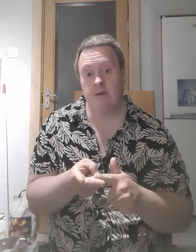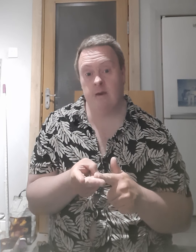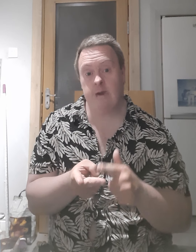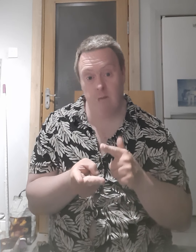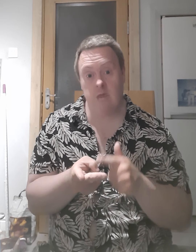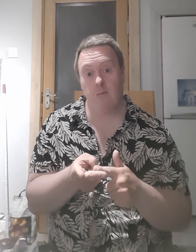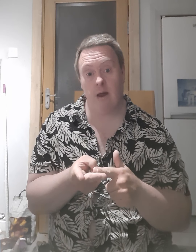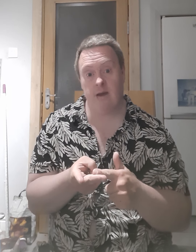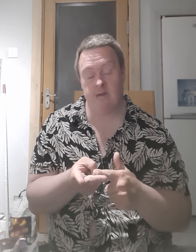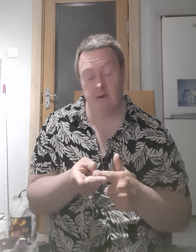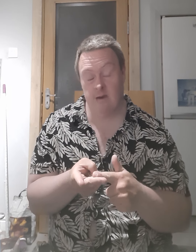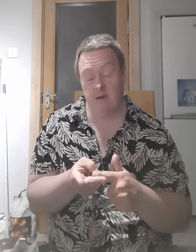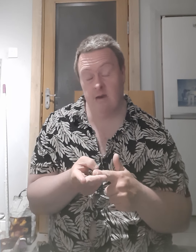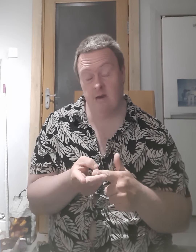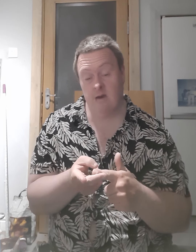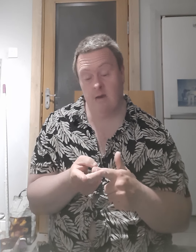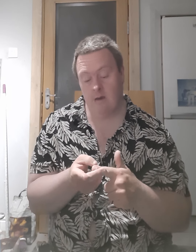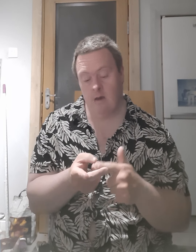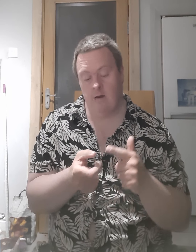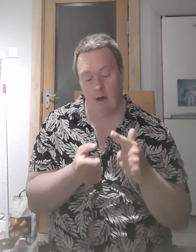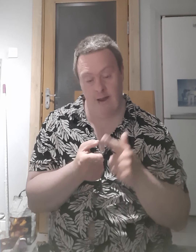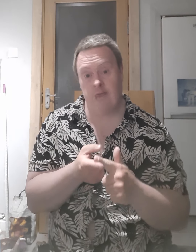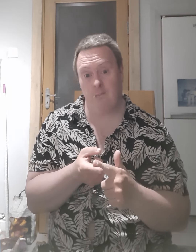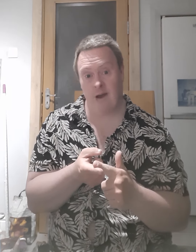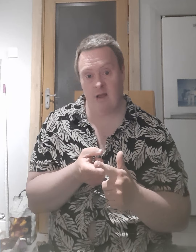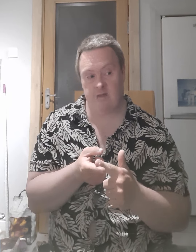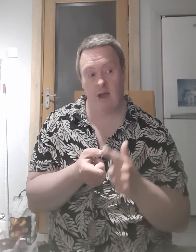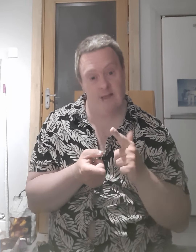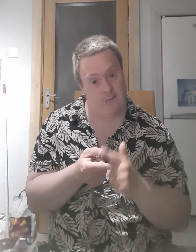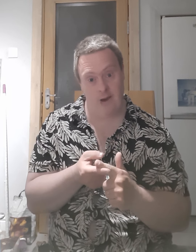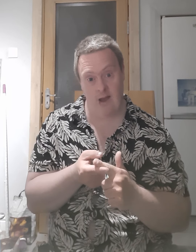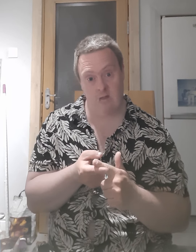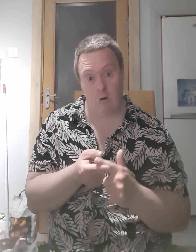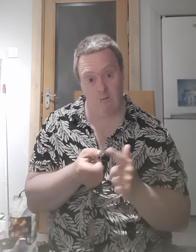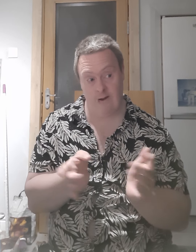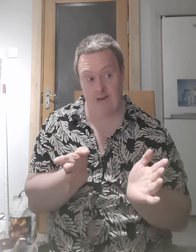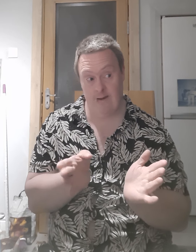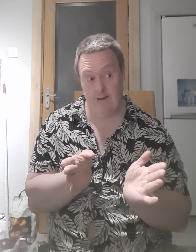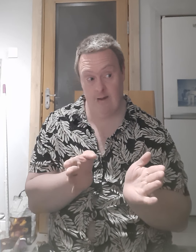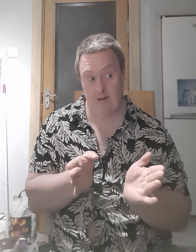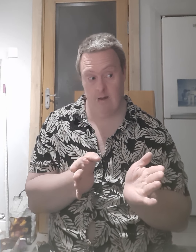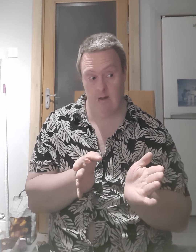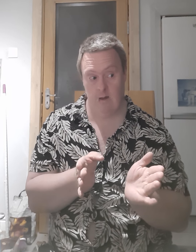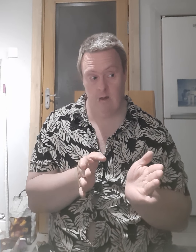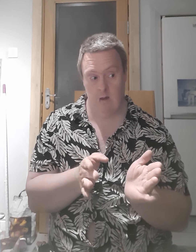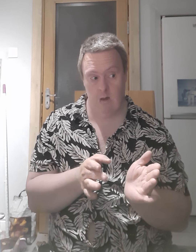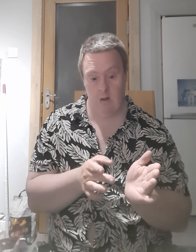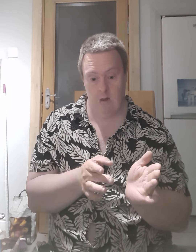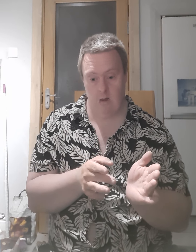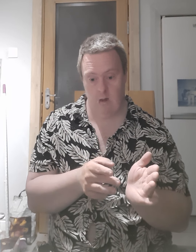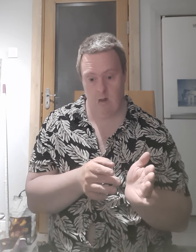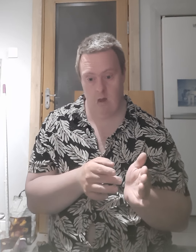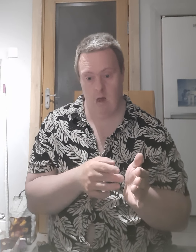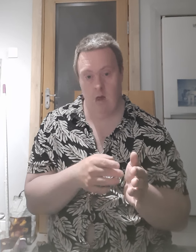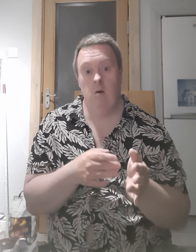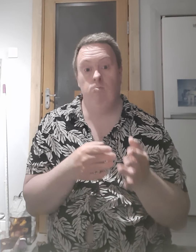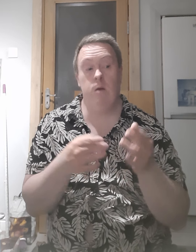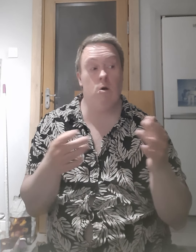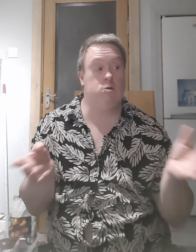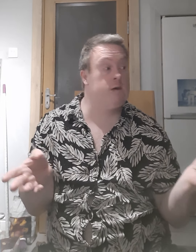give me to play it I need to bands I need to bands already we want you